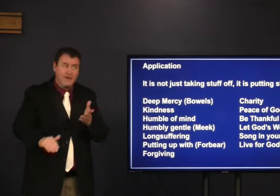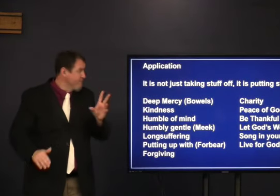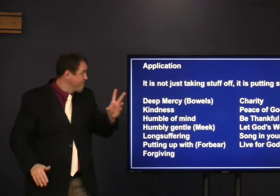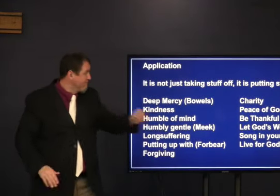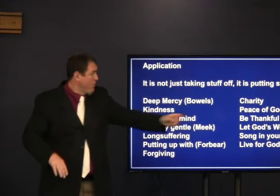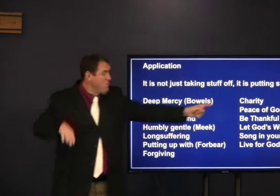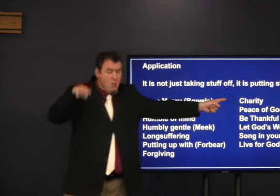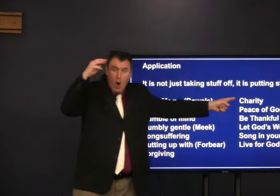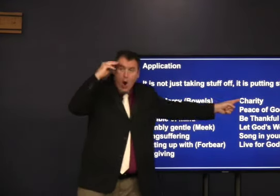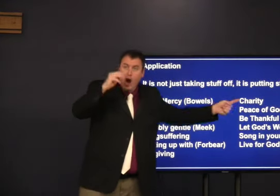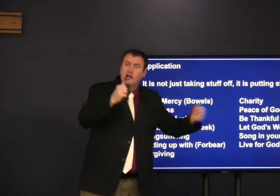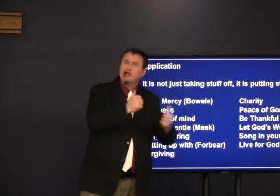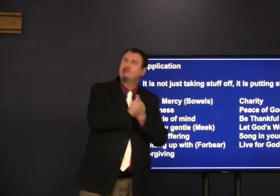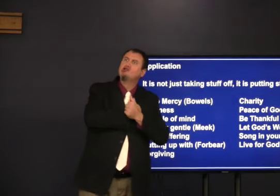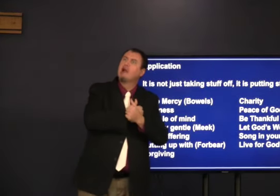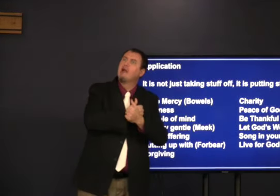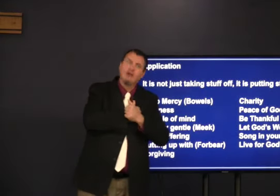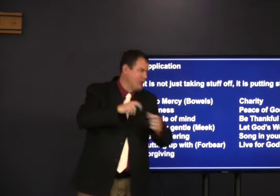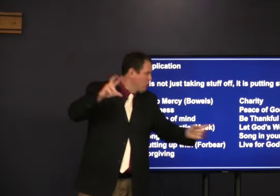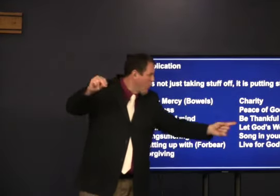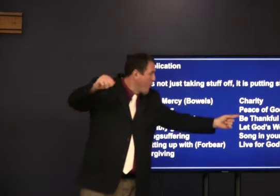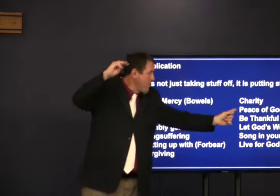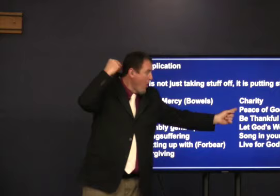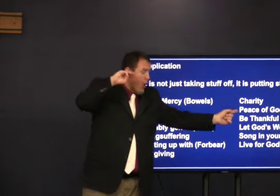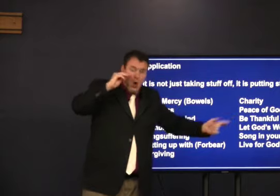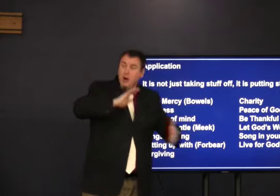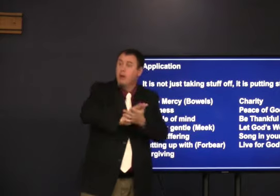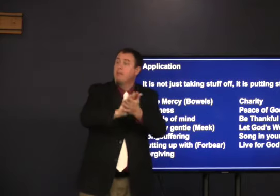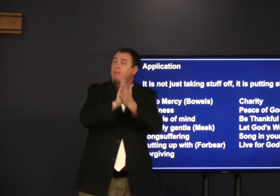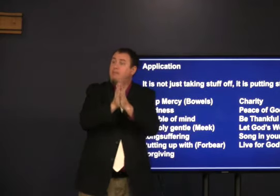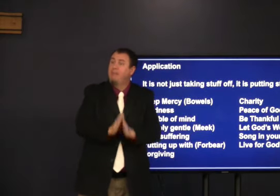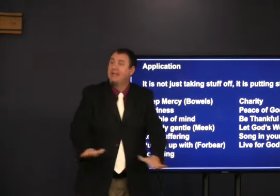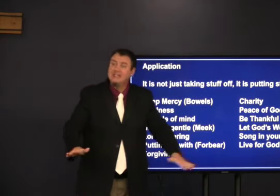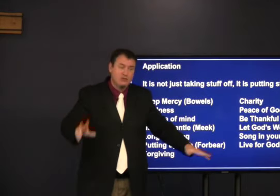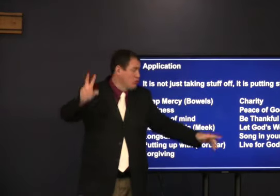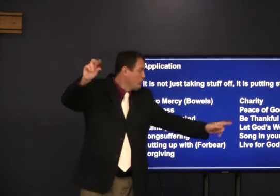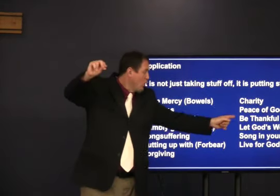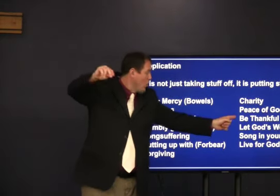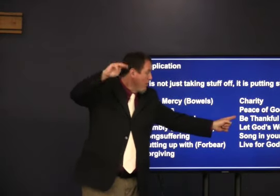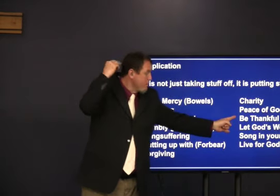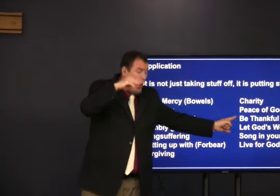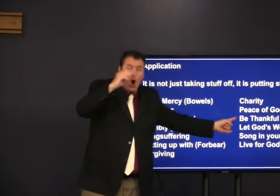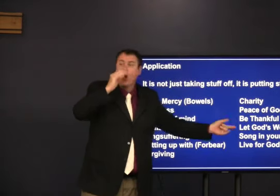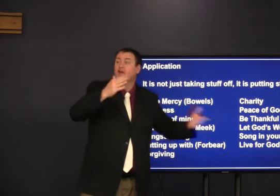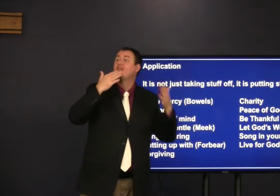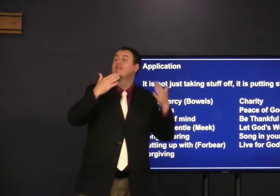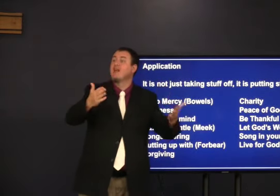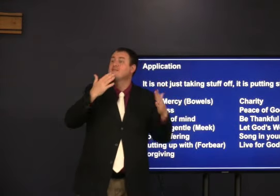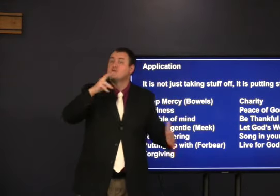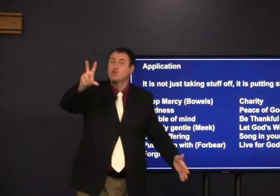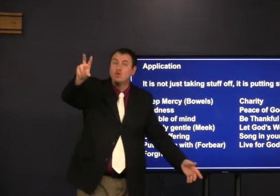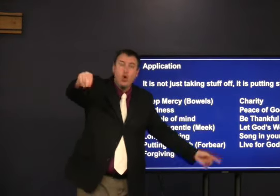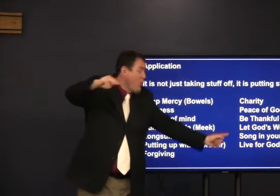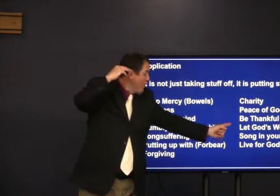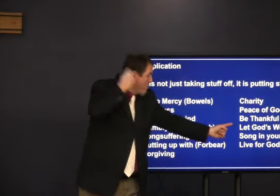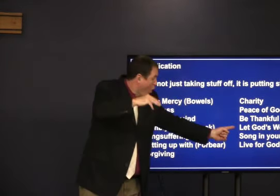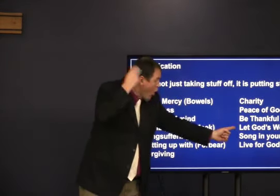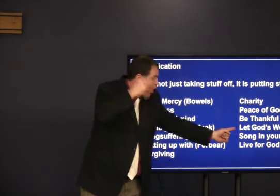I'm not forgiving I'm not loving I don't let the peace of God rule in me